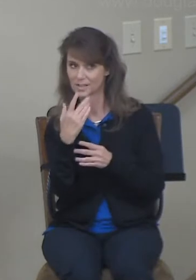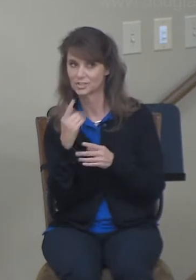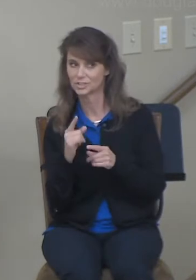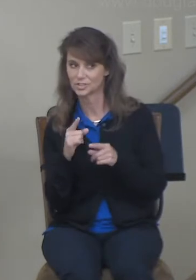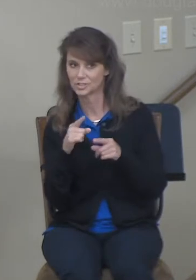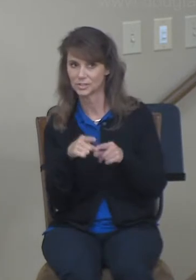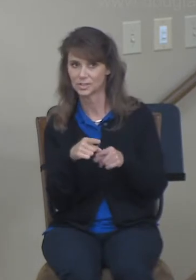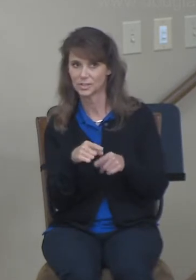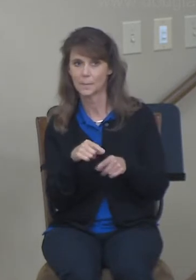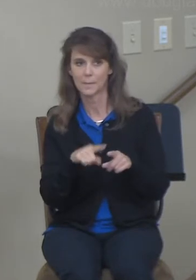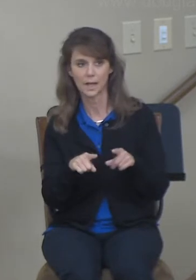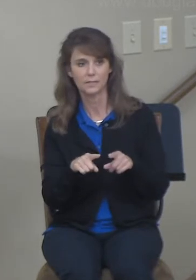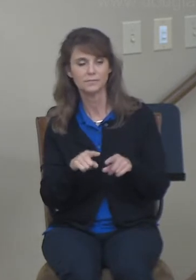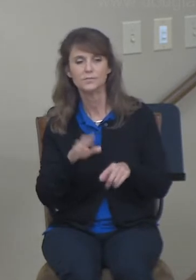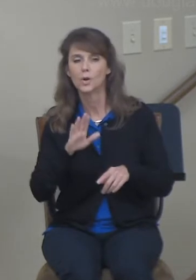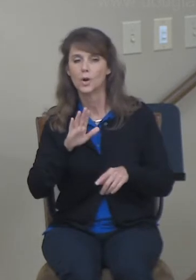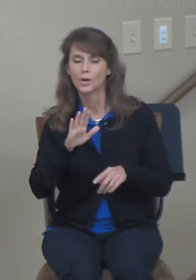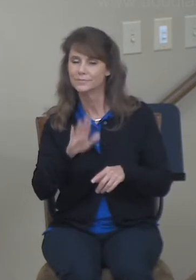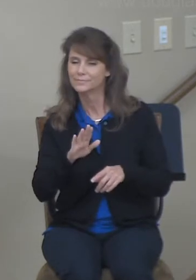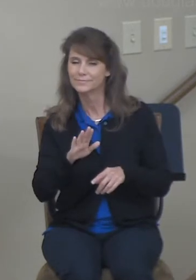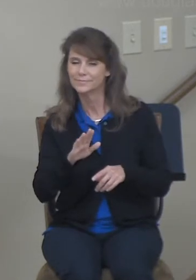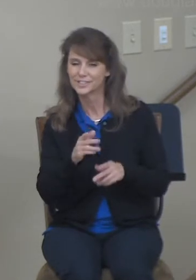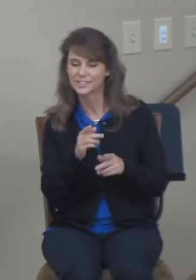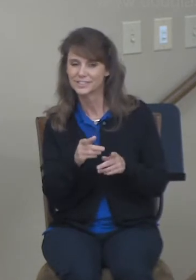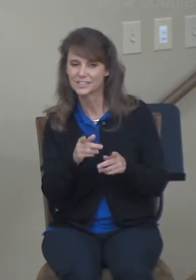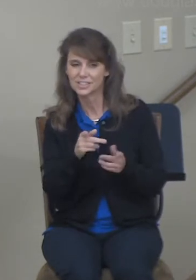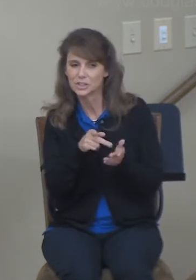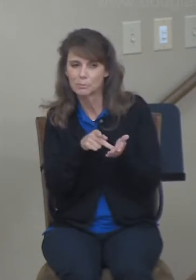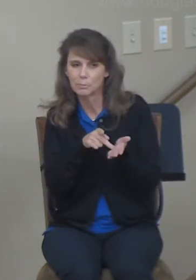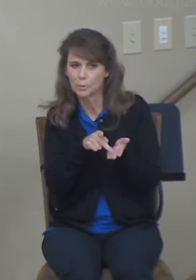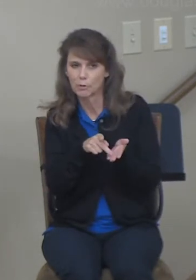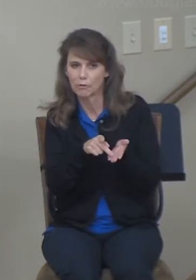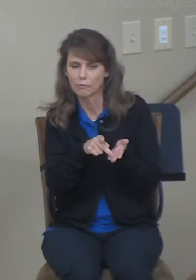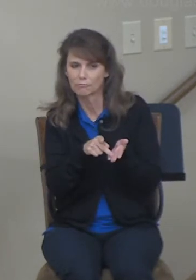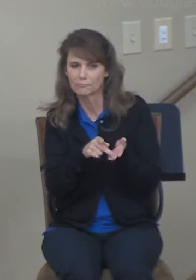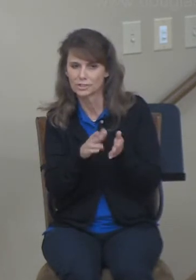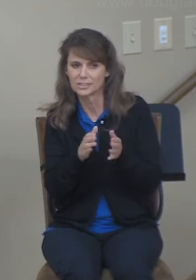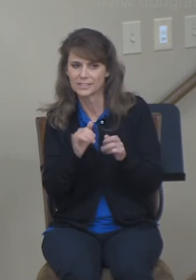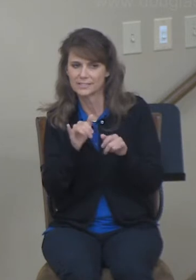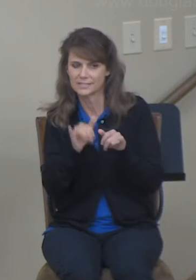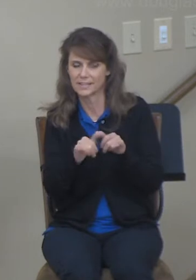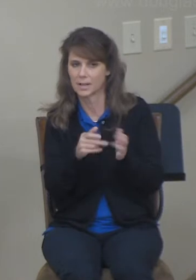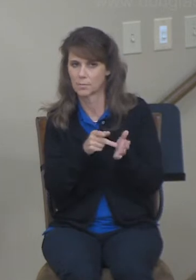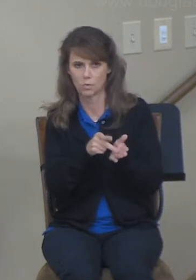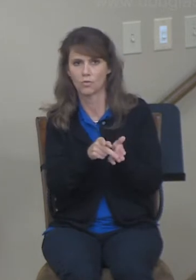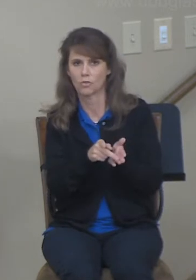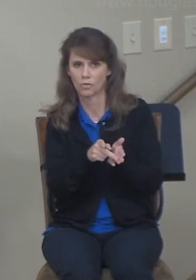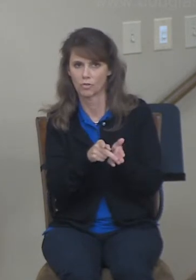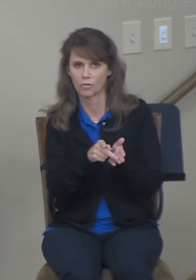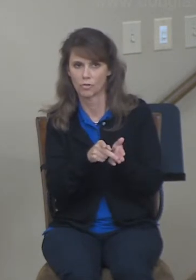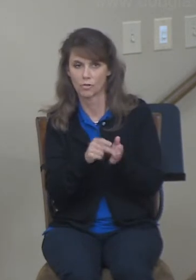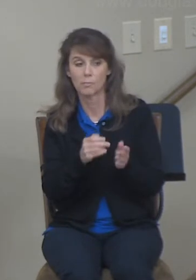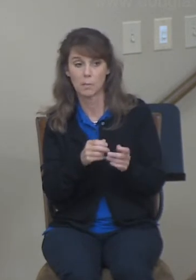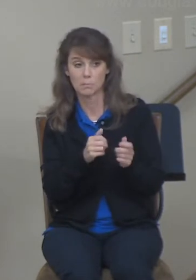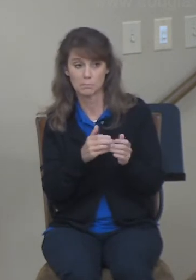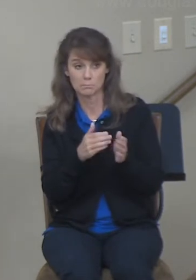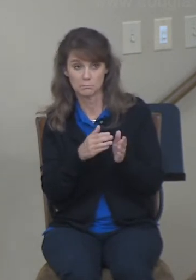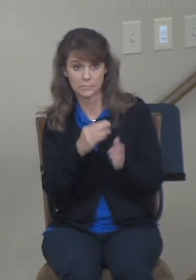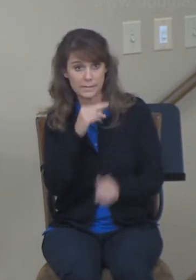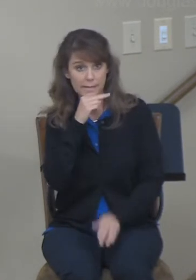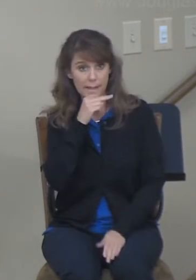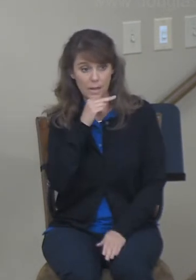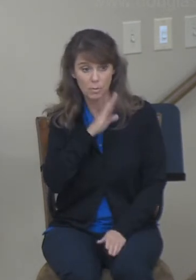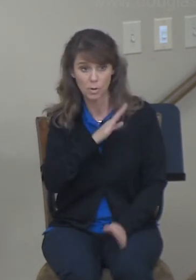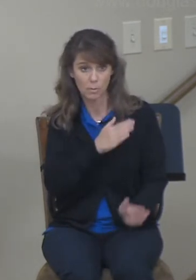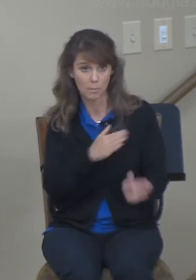cross. She kept her name excellent. But she was going to follow along with Naomi's plan. Now, whatever you think about this